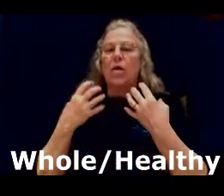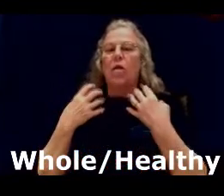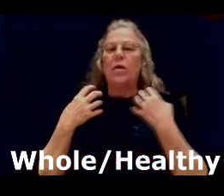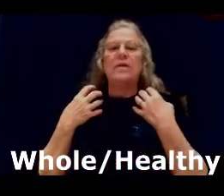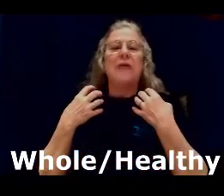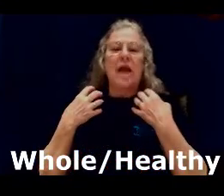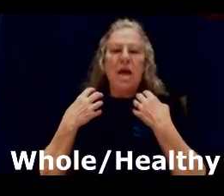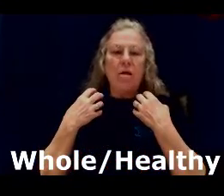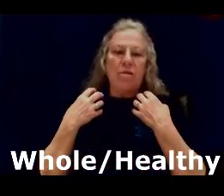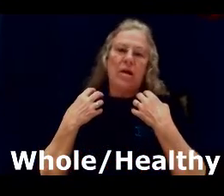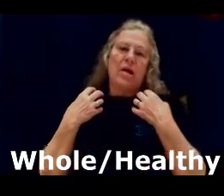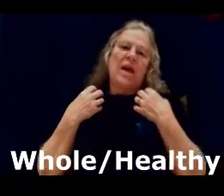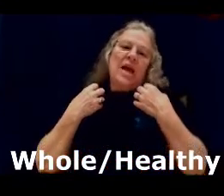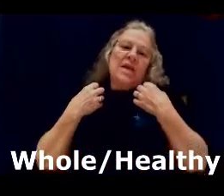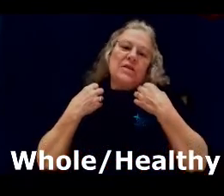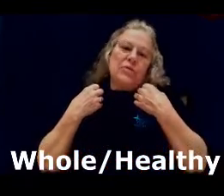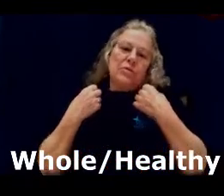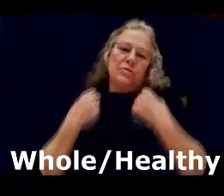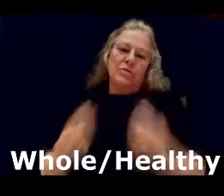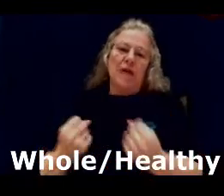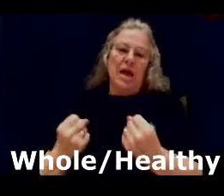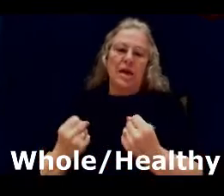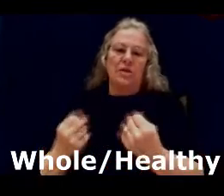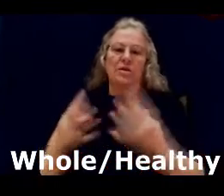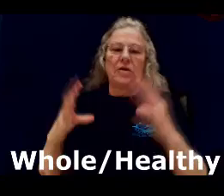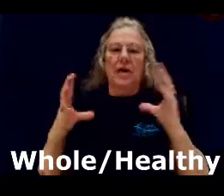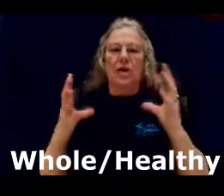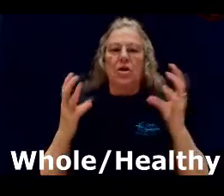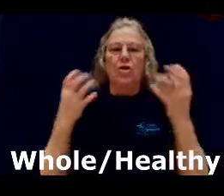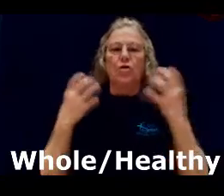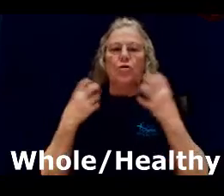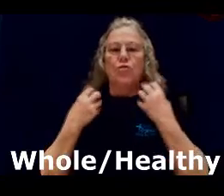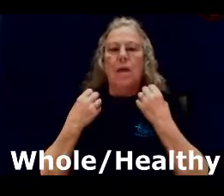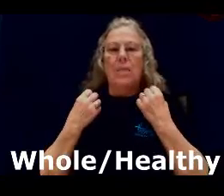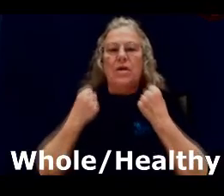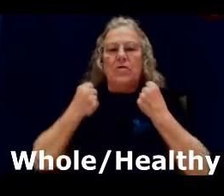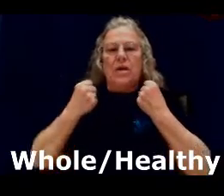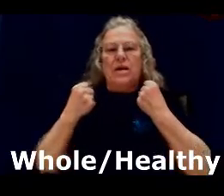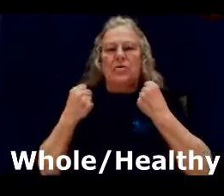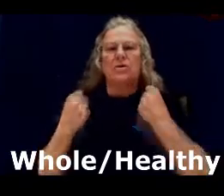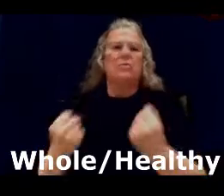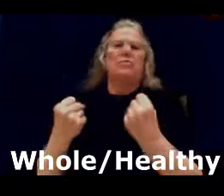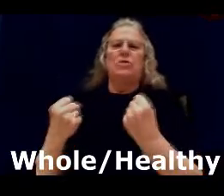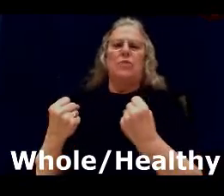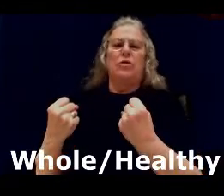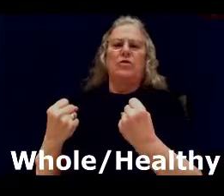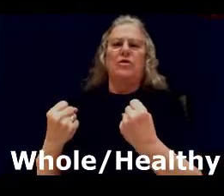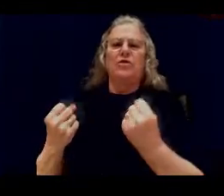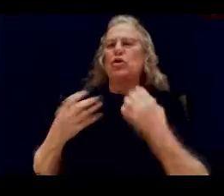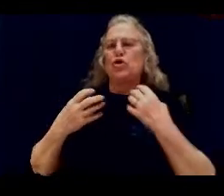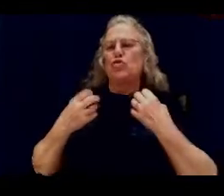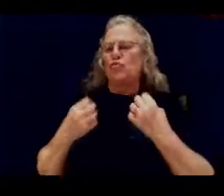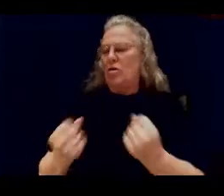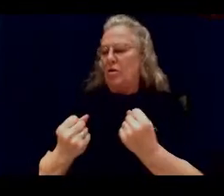whole is a healthy. So, you take it. It's like you're grabbing your inner to make yourself strong.